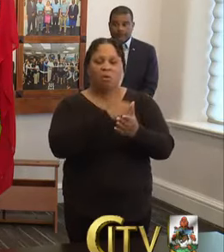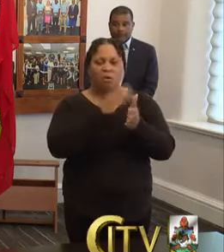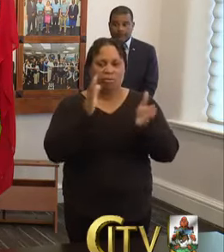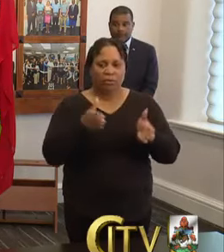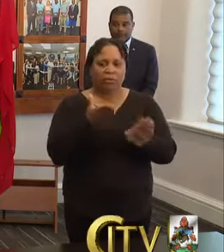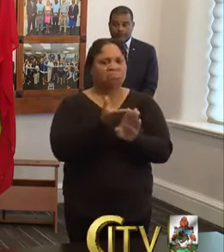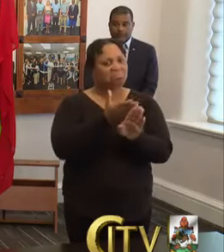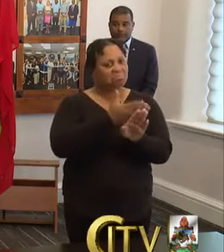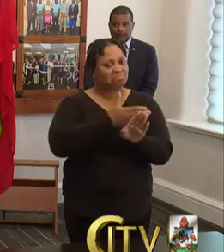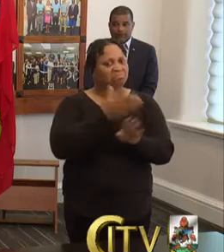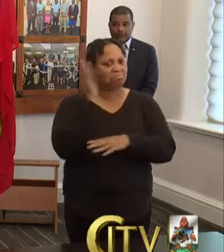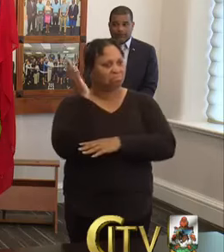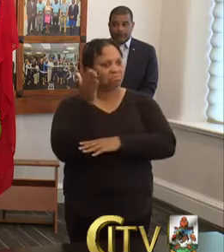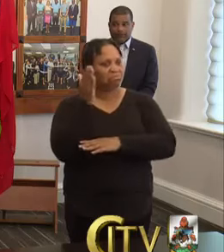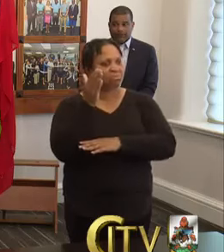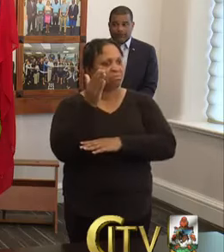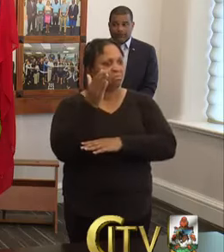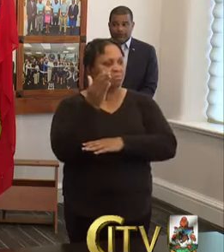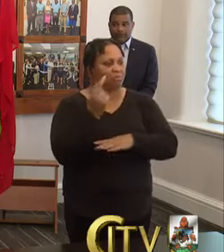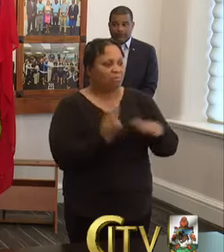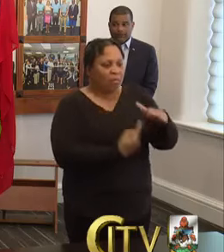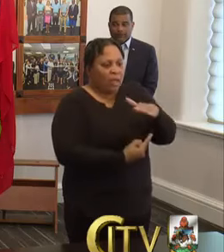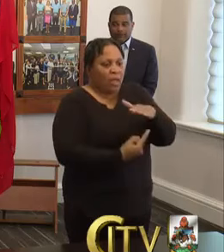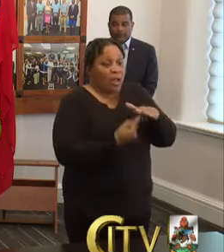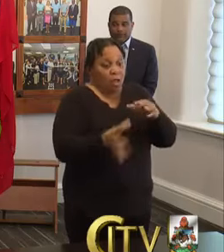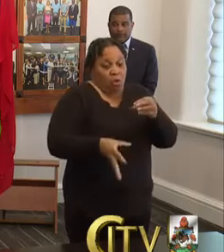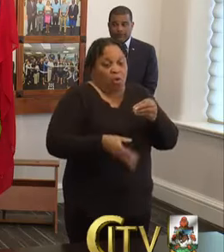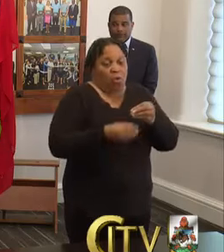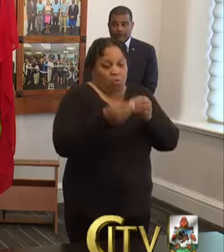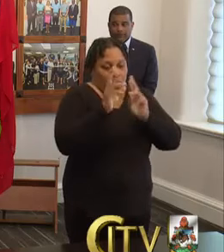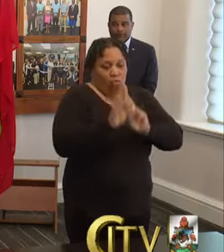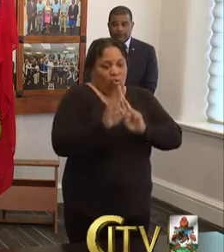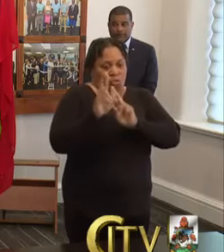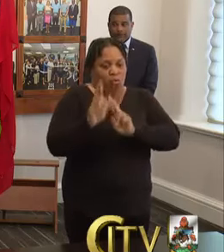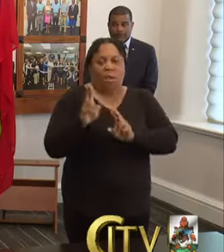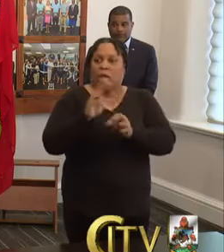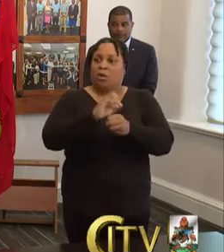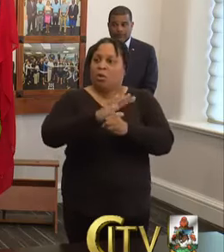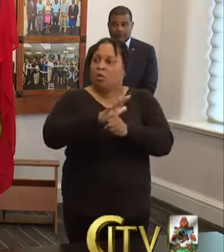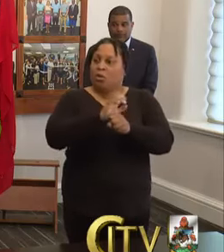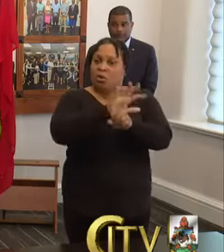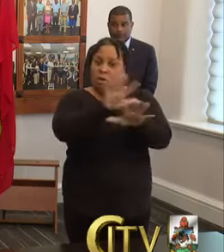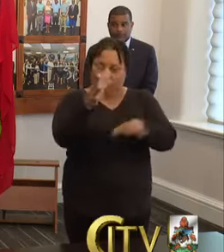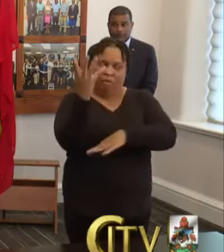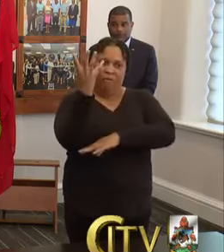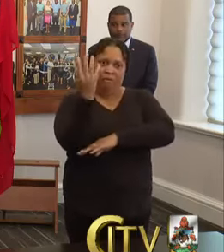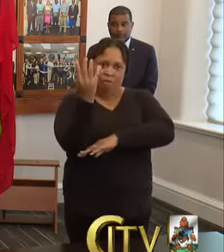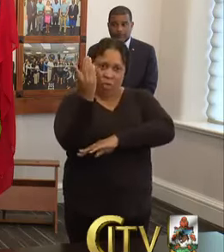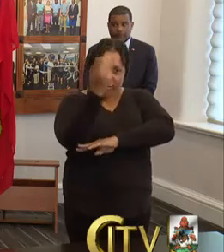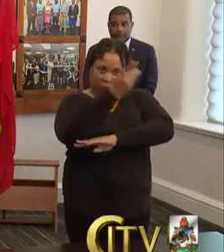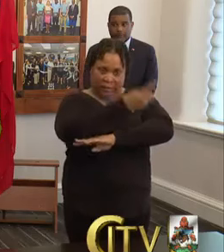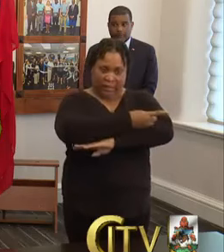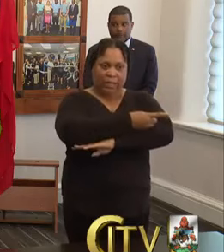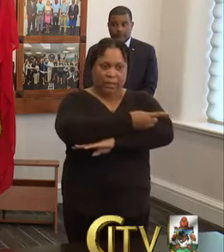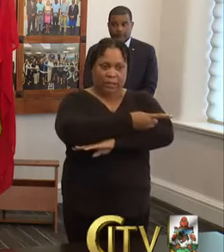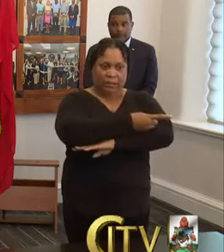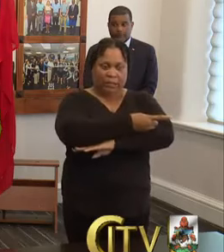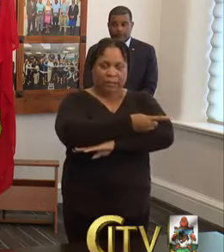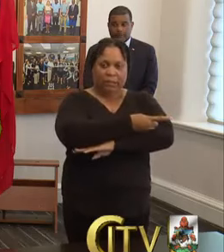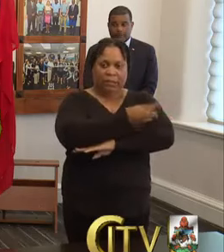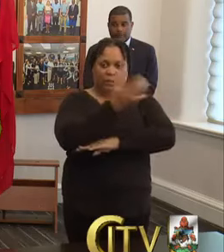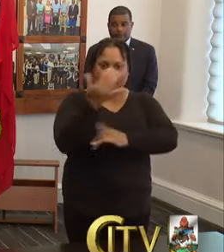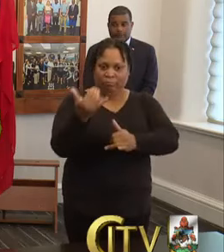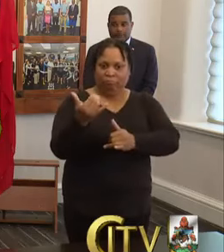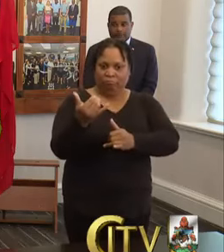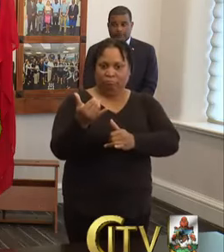the incubation period and the total period with respect to COVID-19 is 14 days. So in circumstances